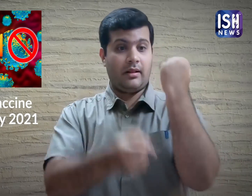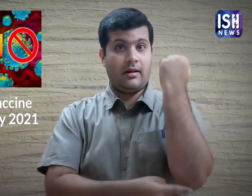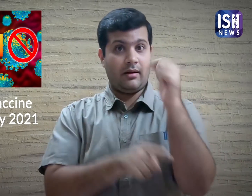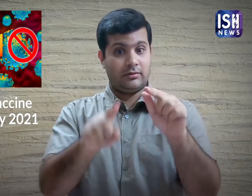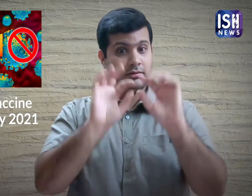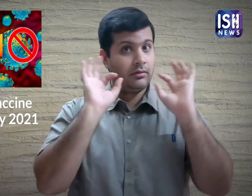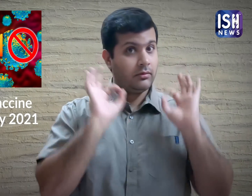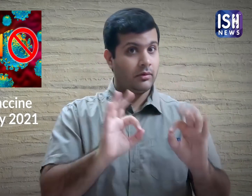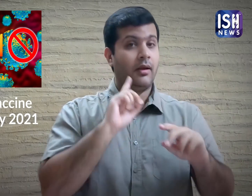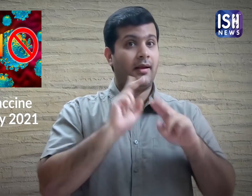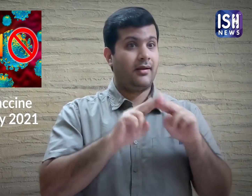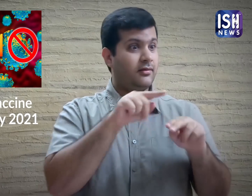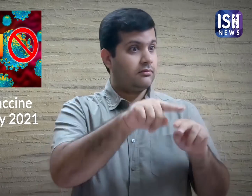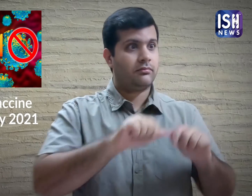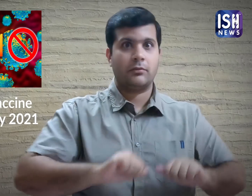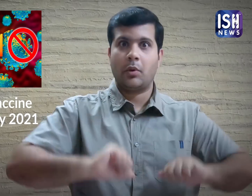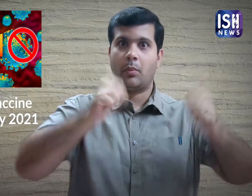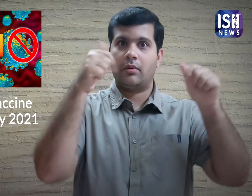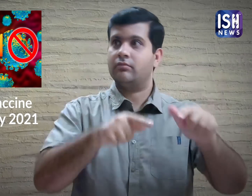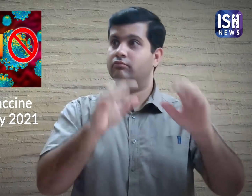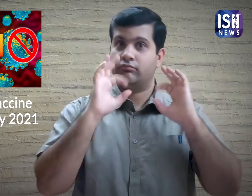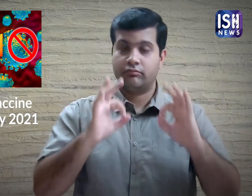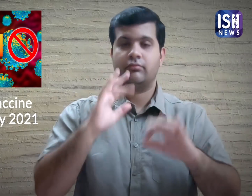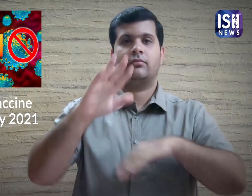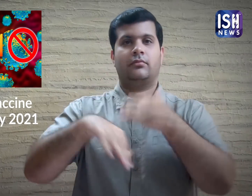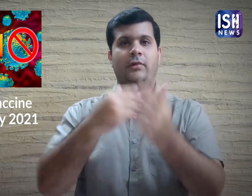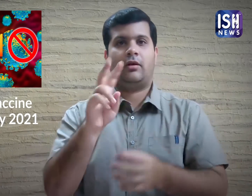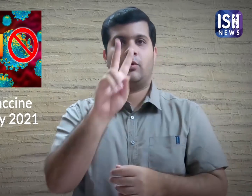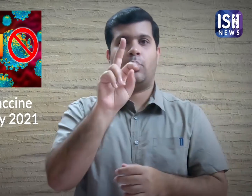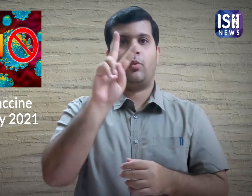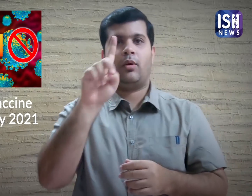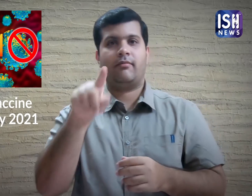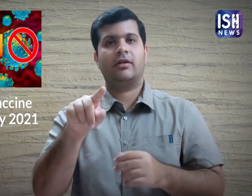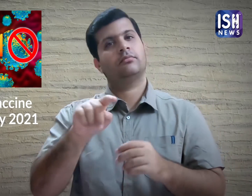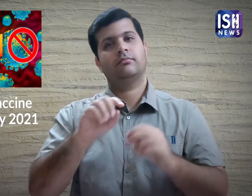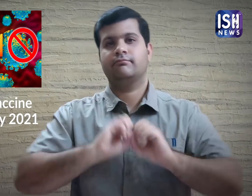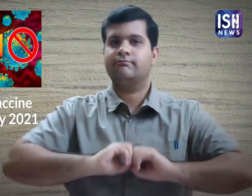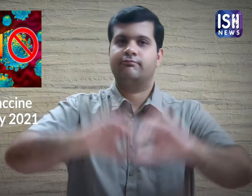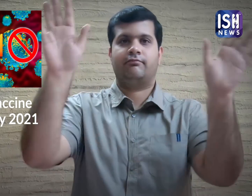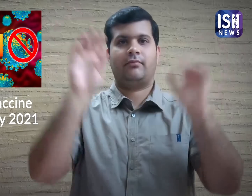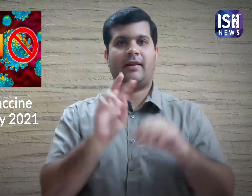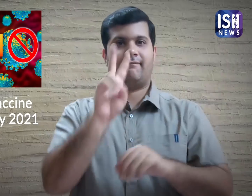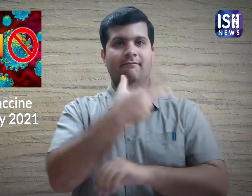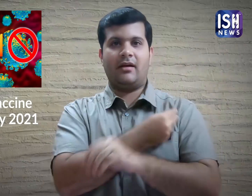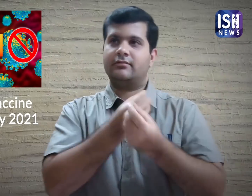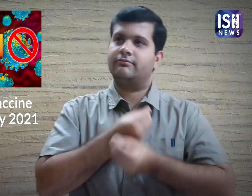of this year. If all goes well then the vaccine may be ready by 2021.